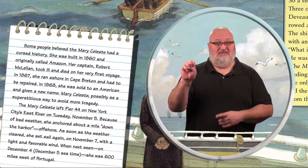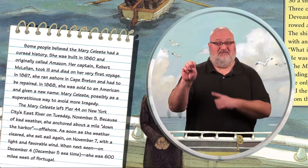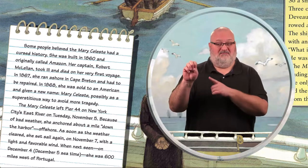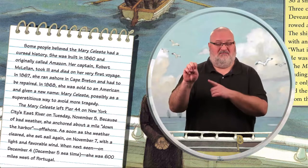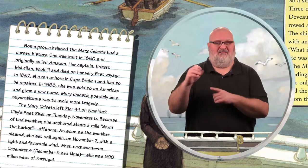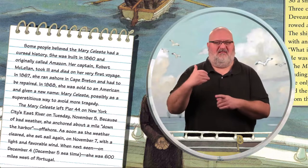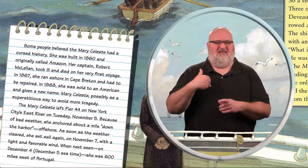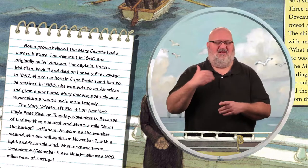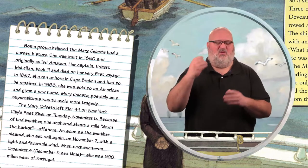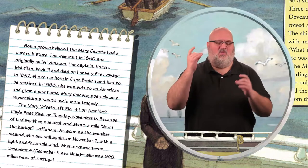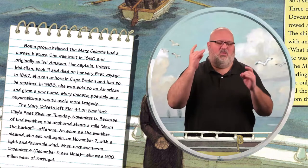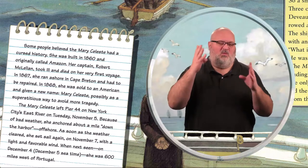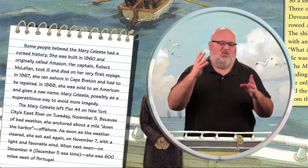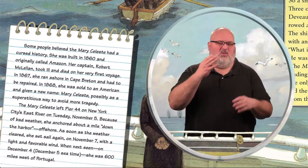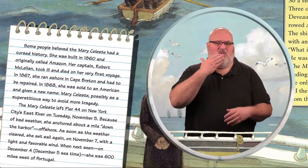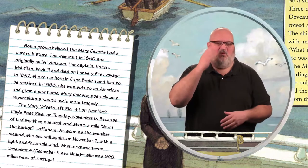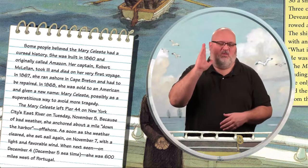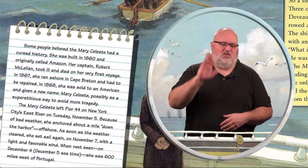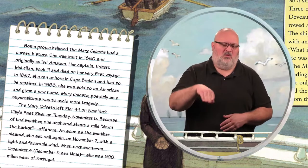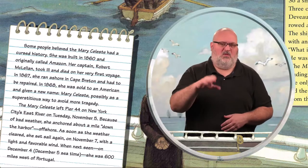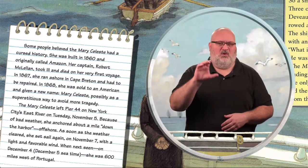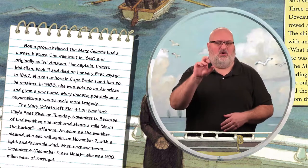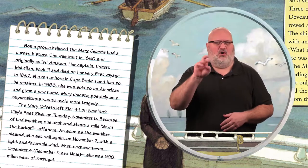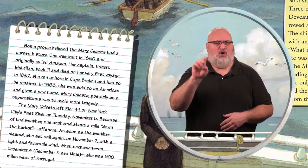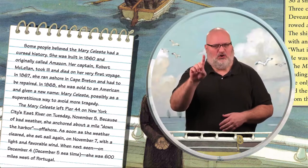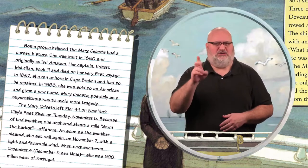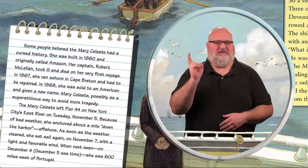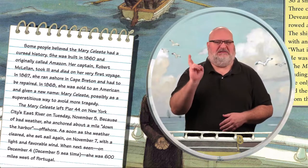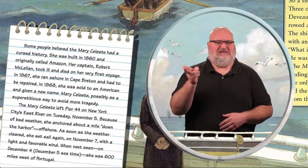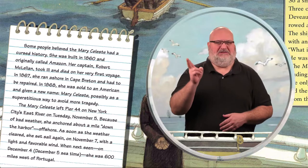Some people believe that Mary Celeste had a cursed history.